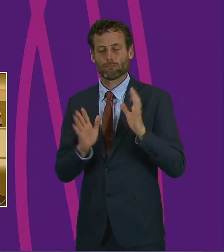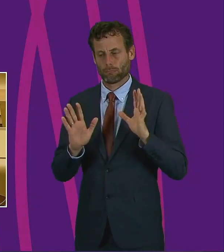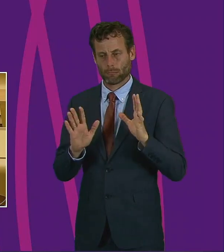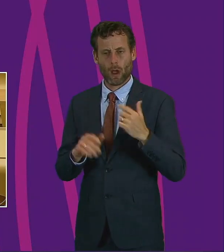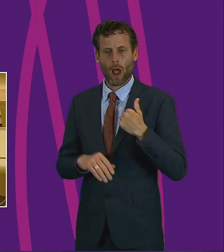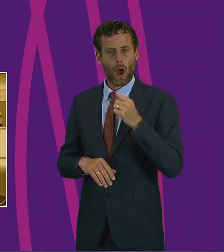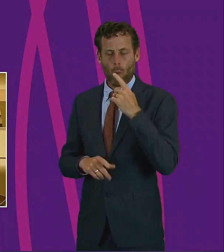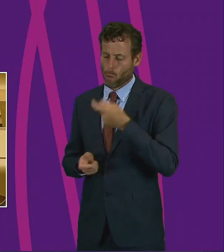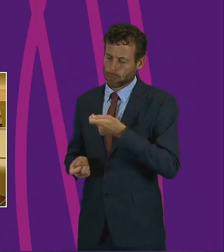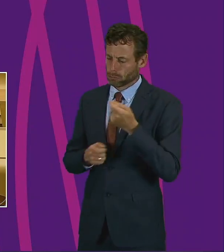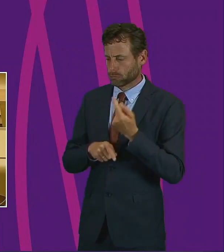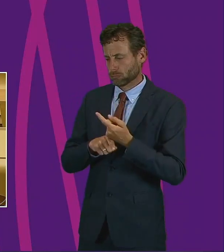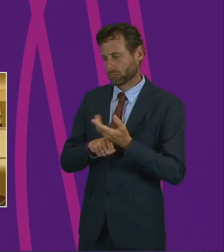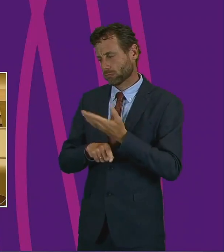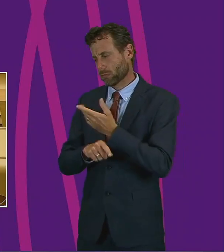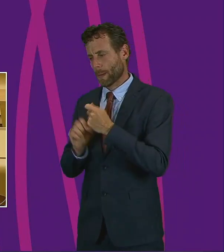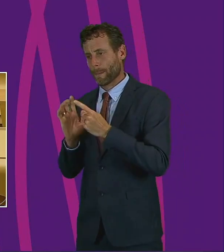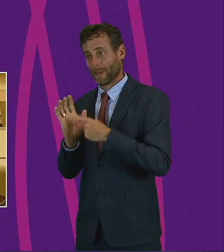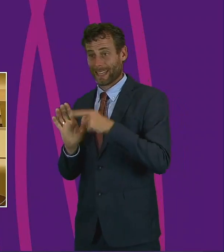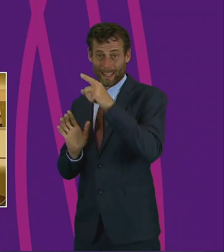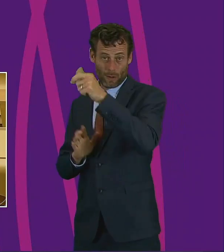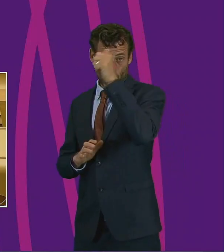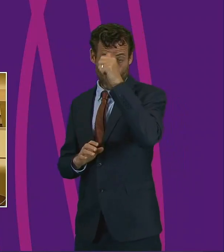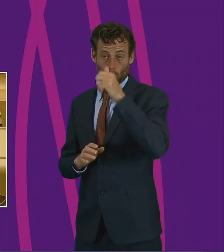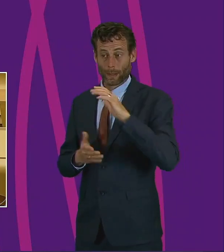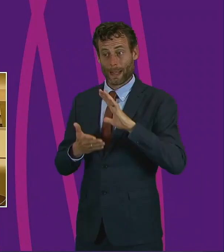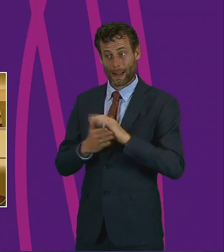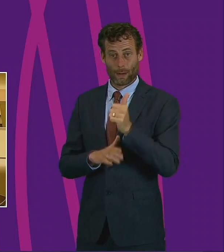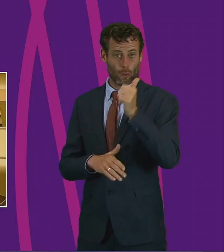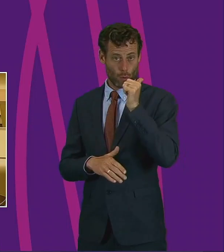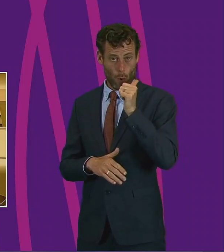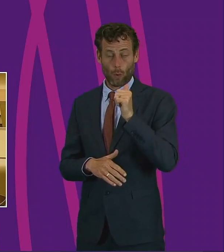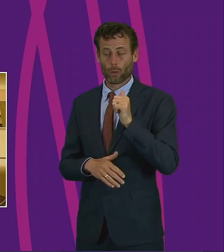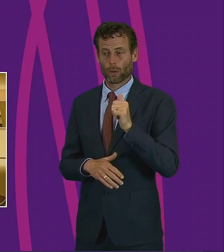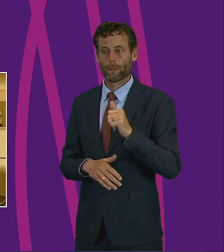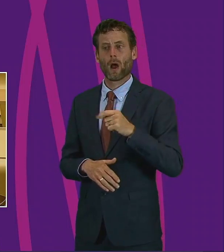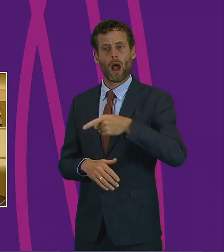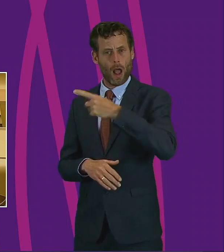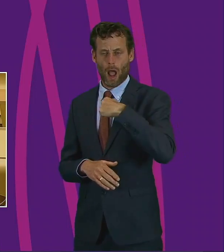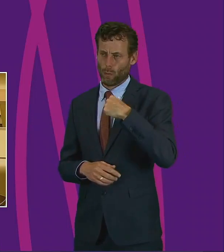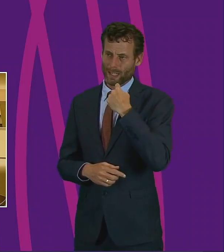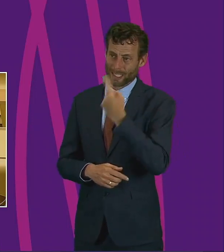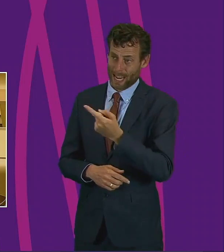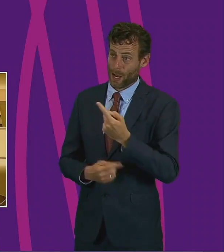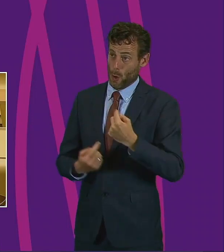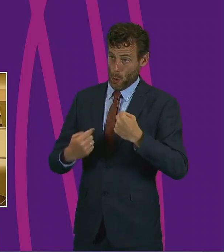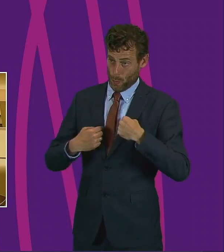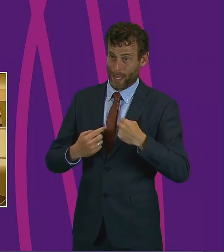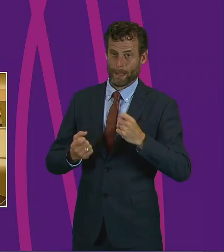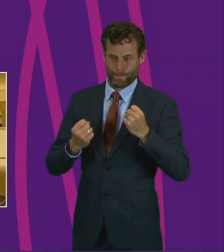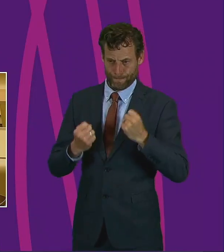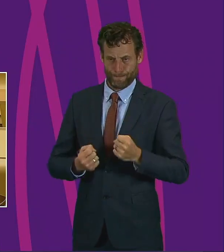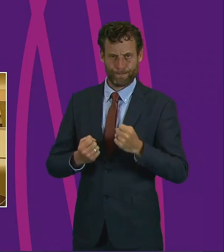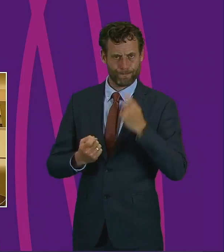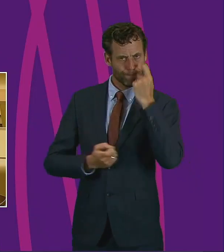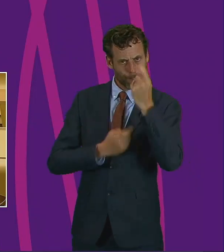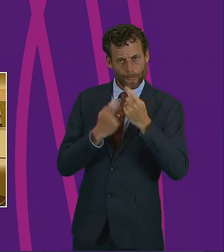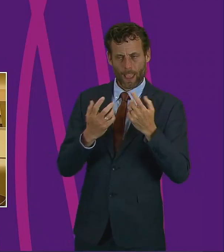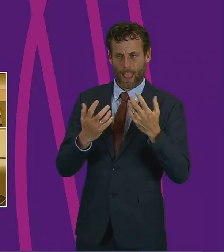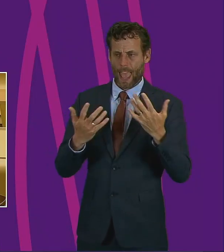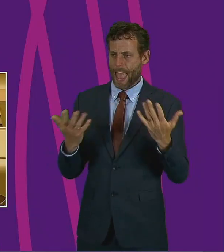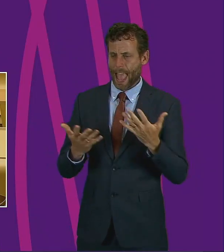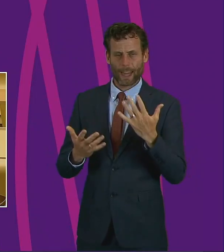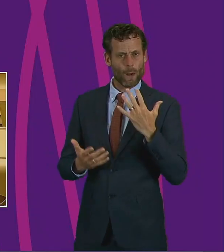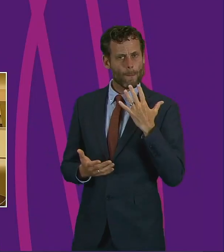past bills. Mr Whiteman, I'm sure in the rest of the chambers, will be glad to know, but I will give him the assurance that we will look at any bold